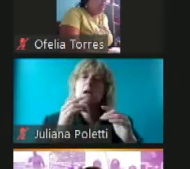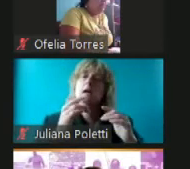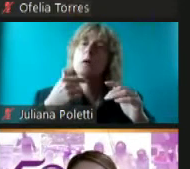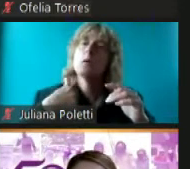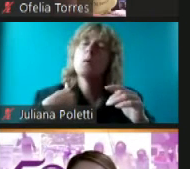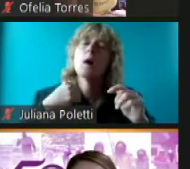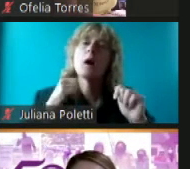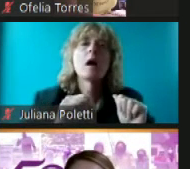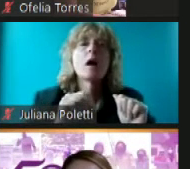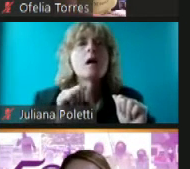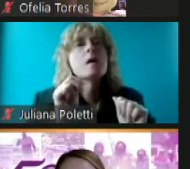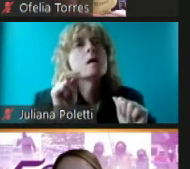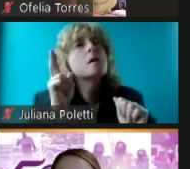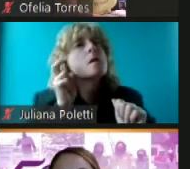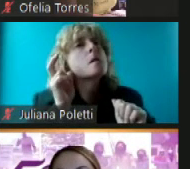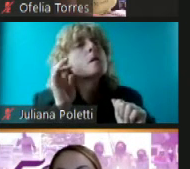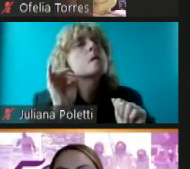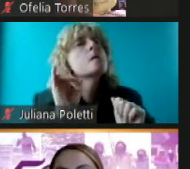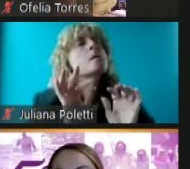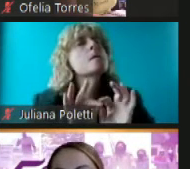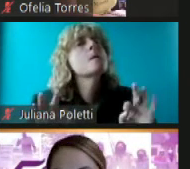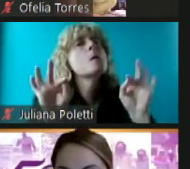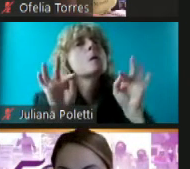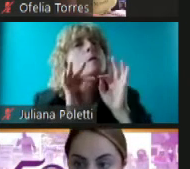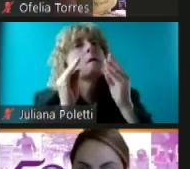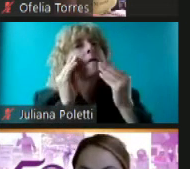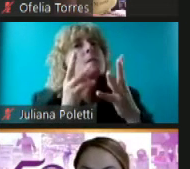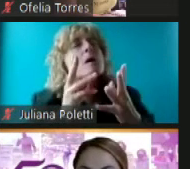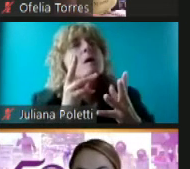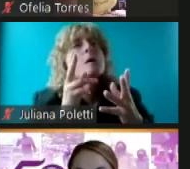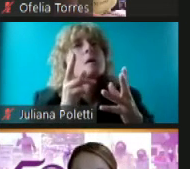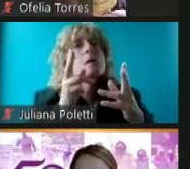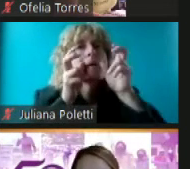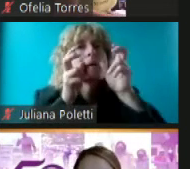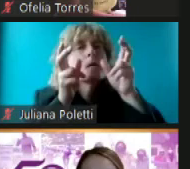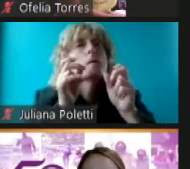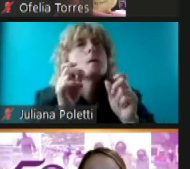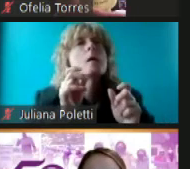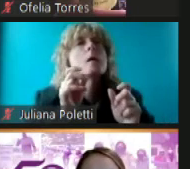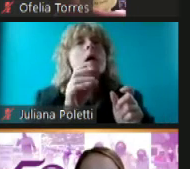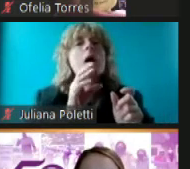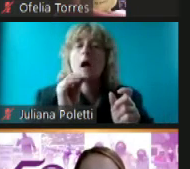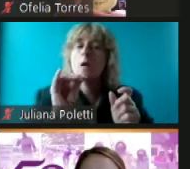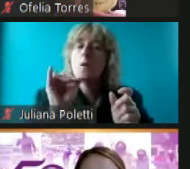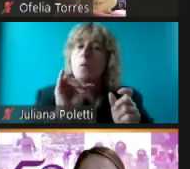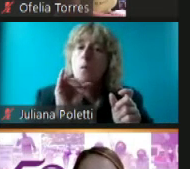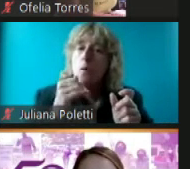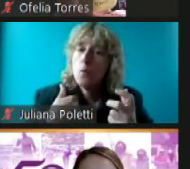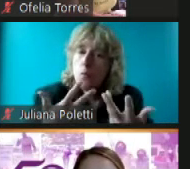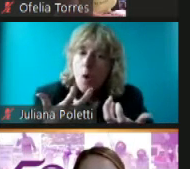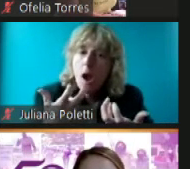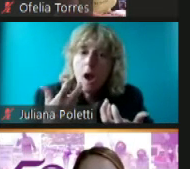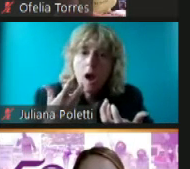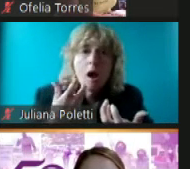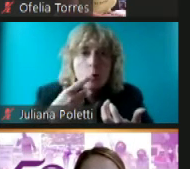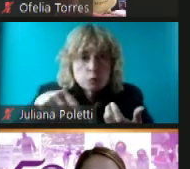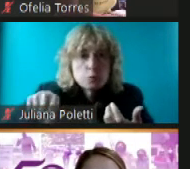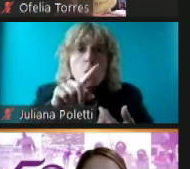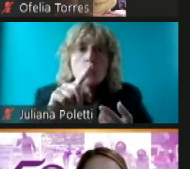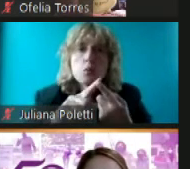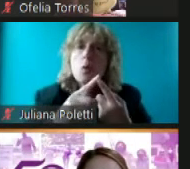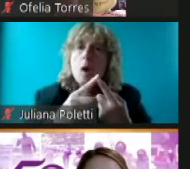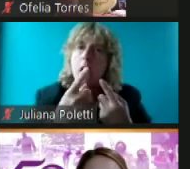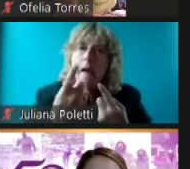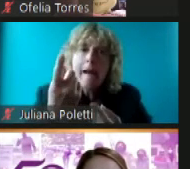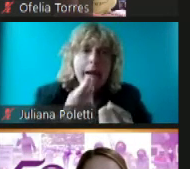but that we also get to hear from you that we get to ask your questions to our experts so